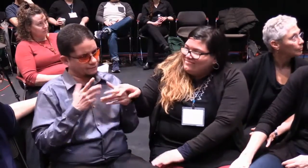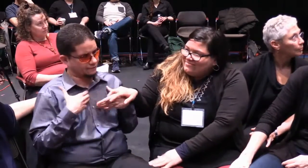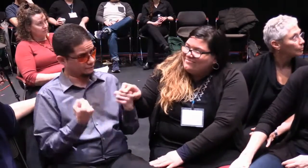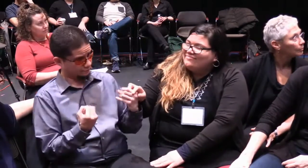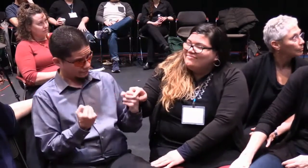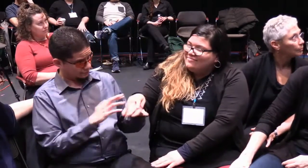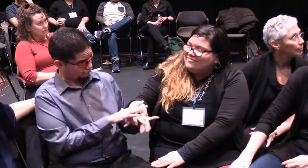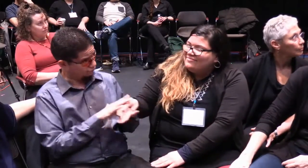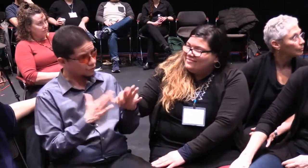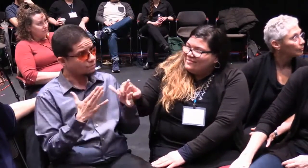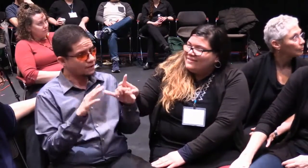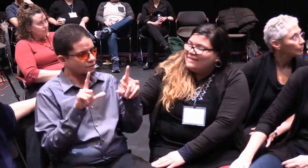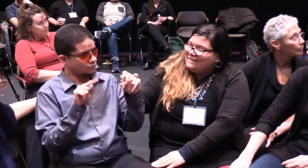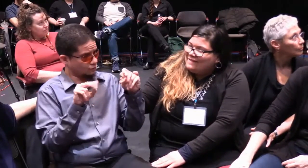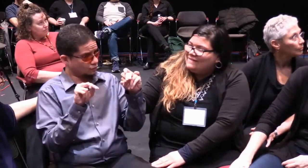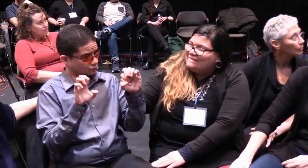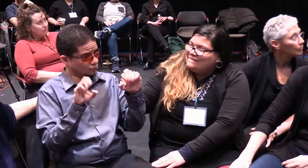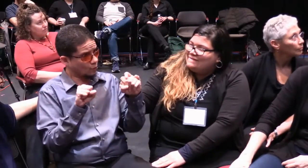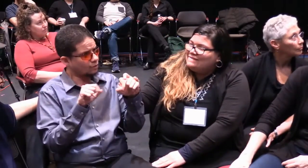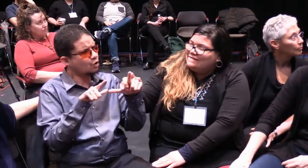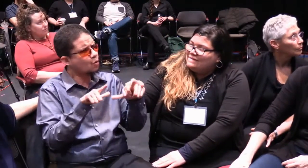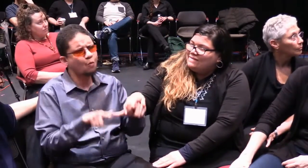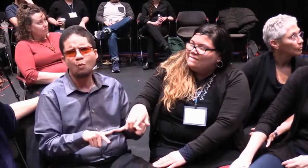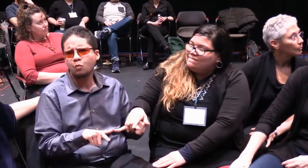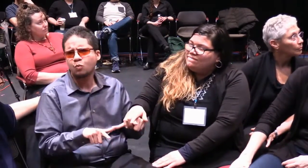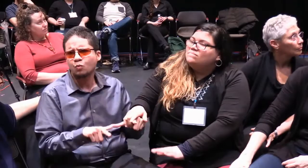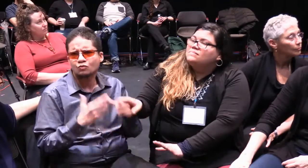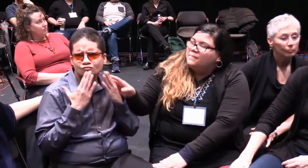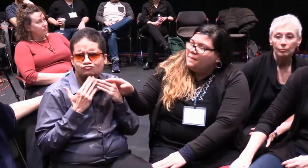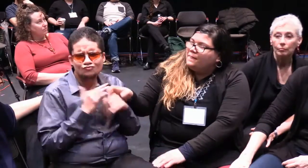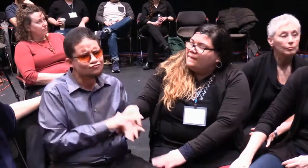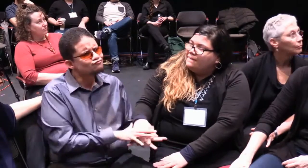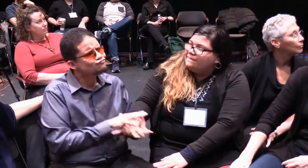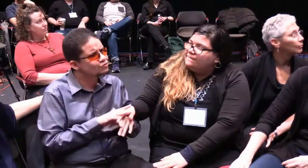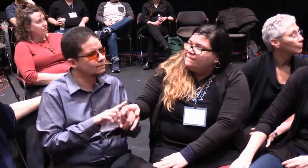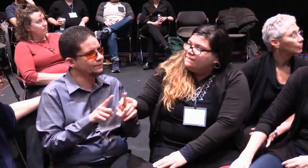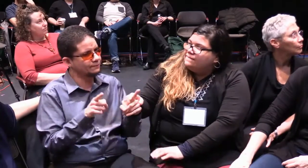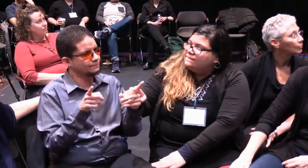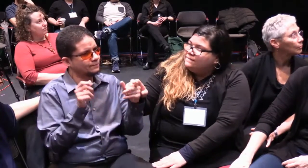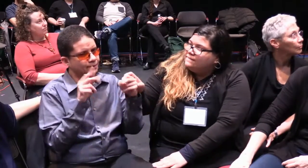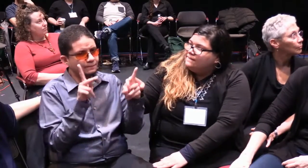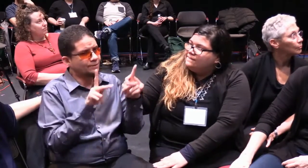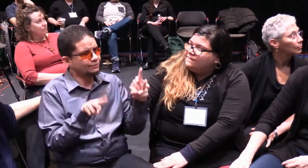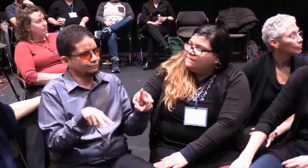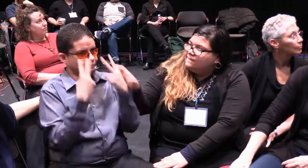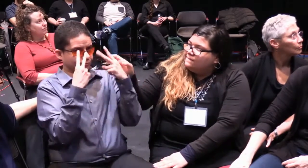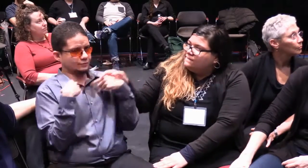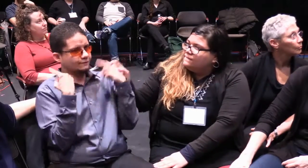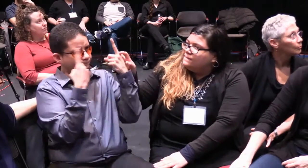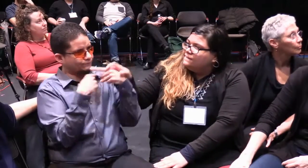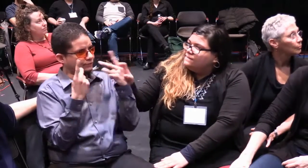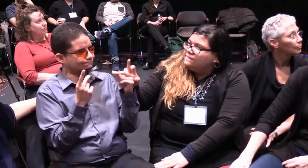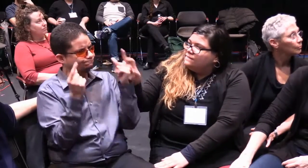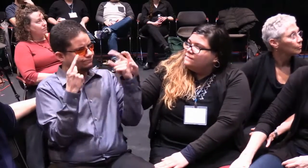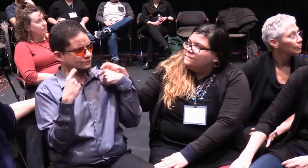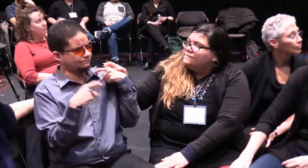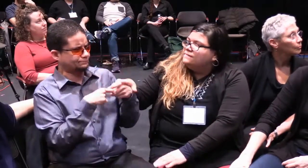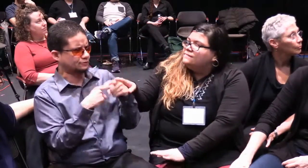being misunderstood. Especially as a Latino man, people seem to perceive us as aggressive